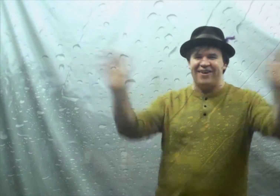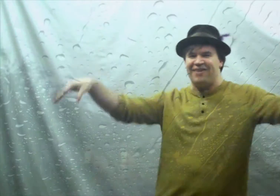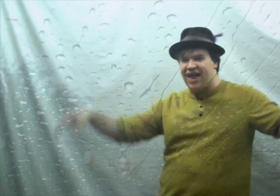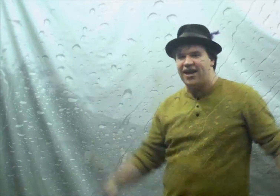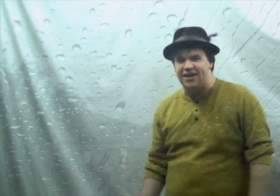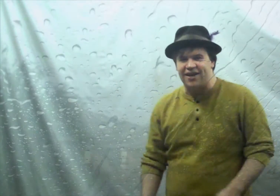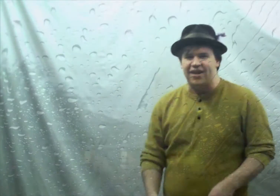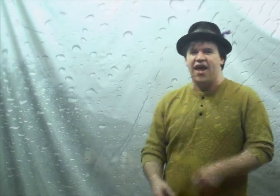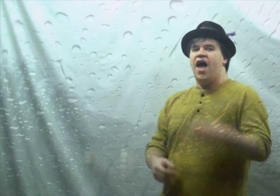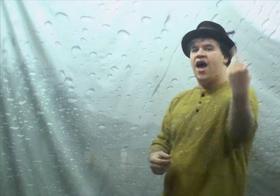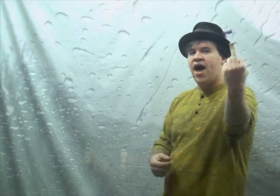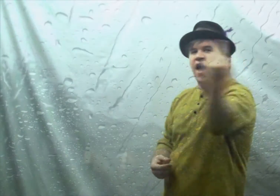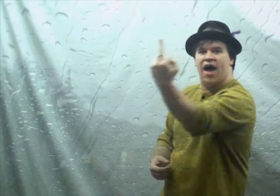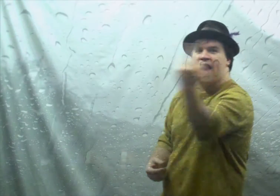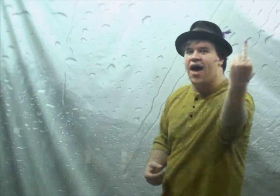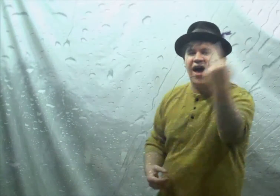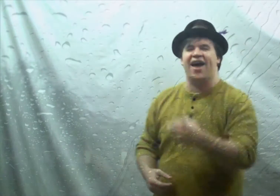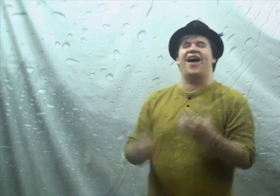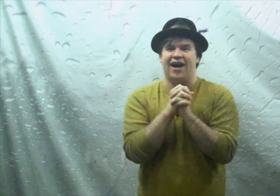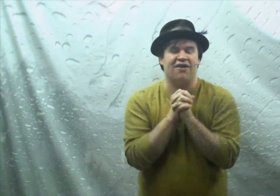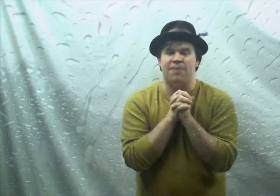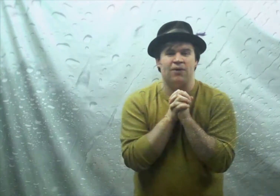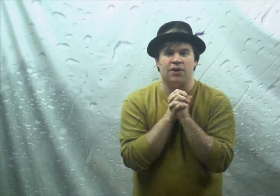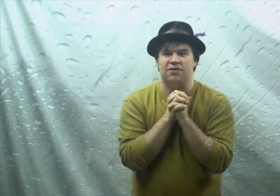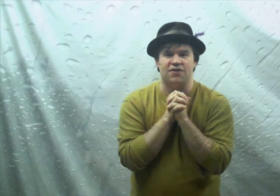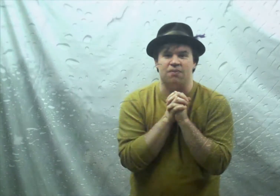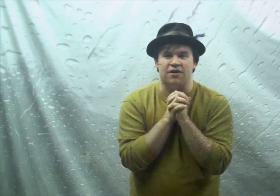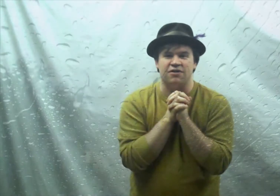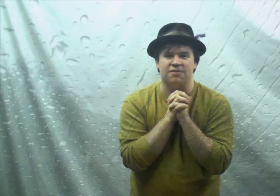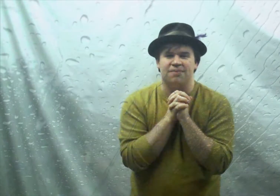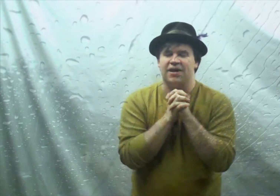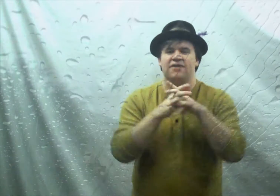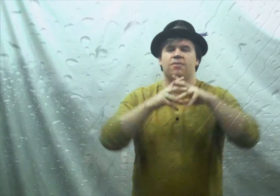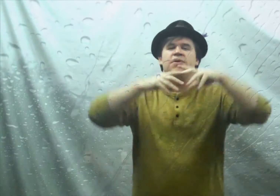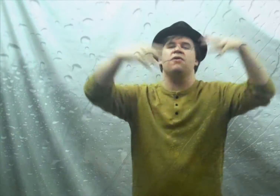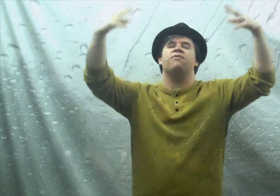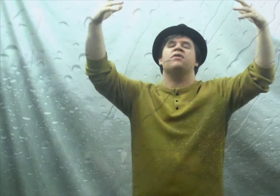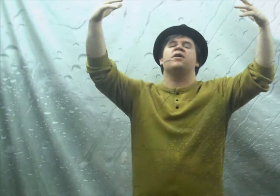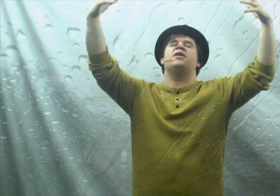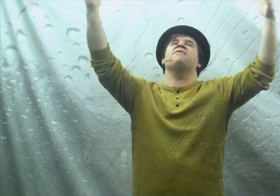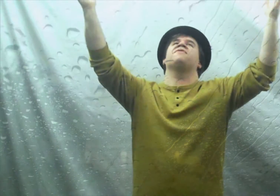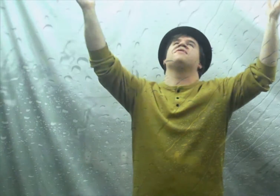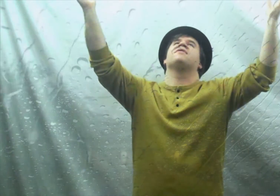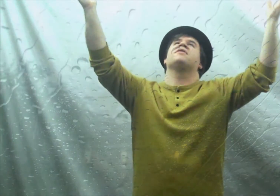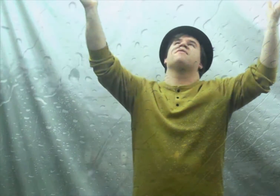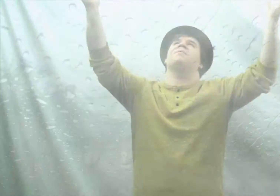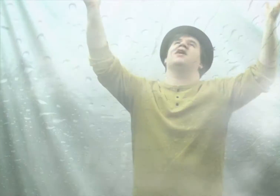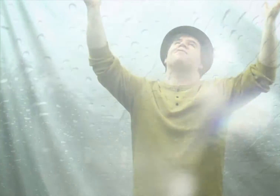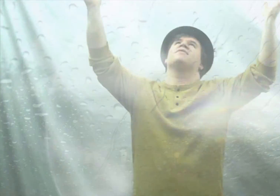don't like it ha ha ha I love bad weather so much it's a beautiful gift from the heavens